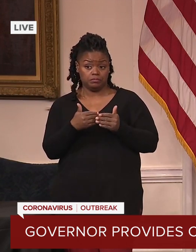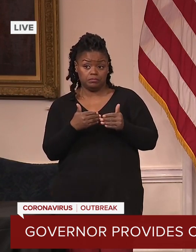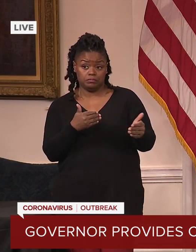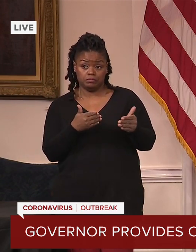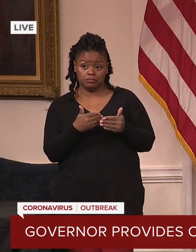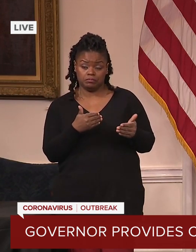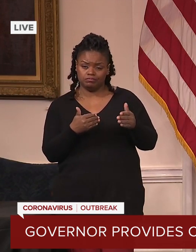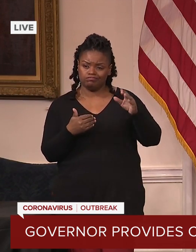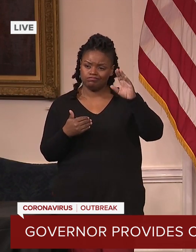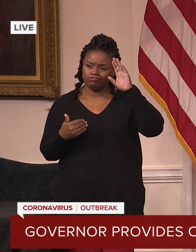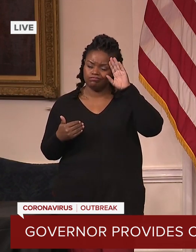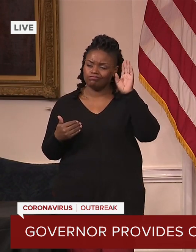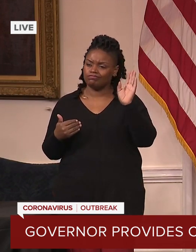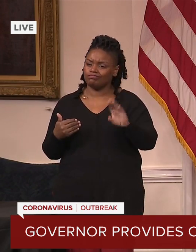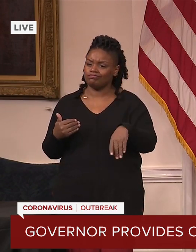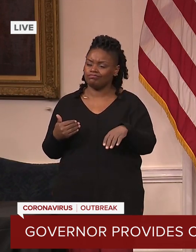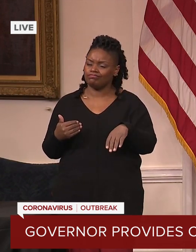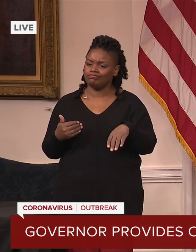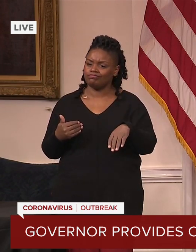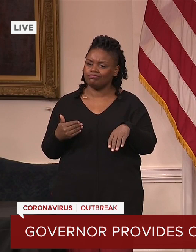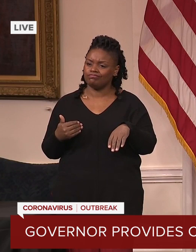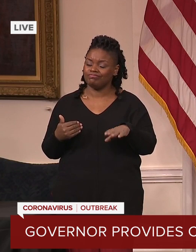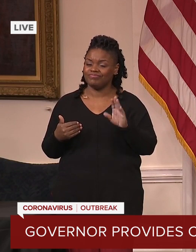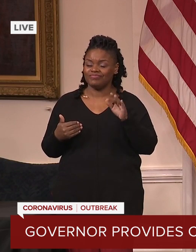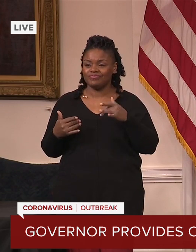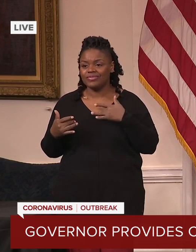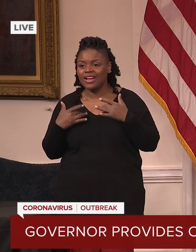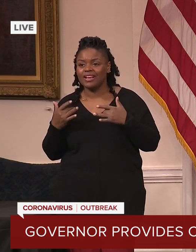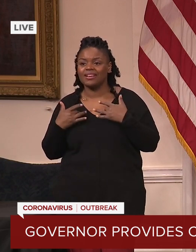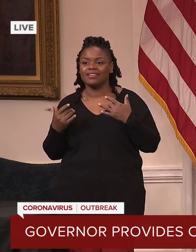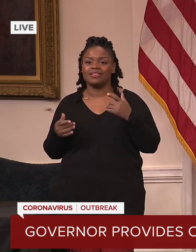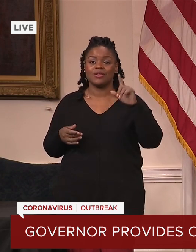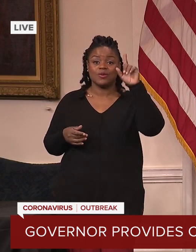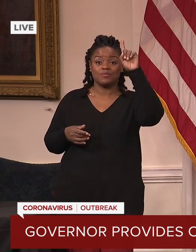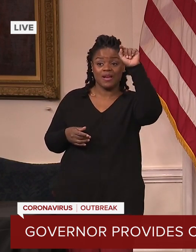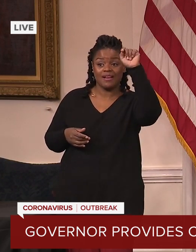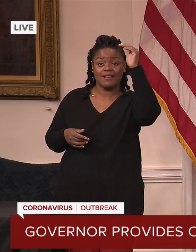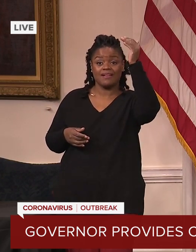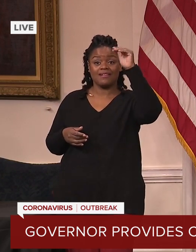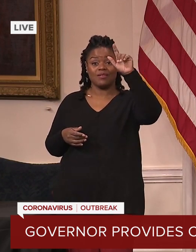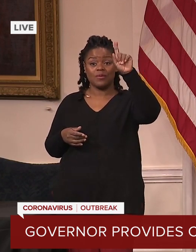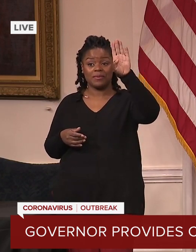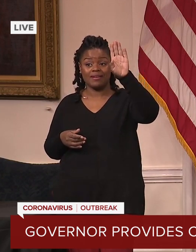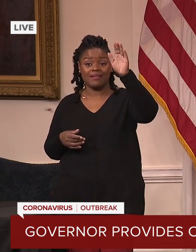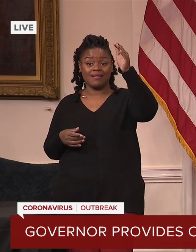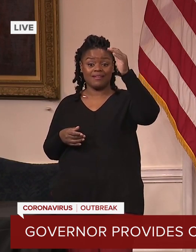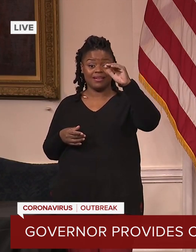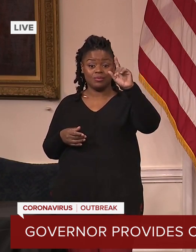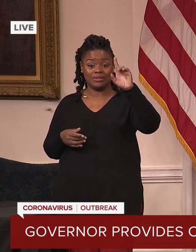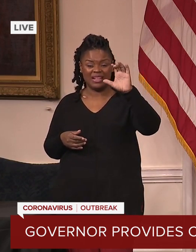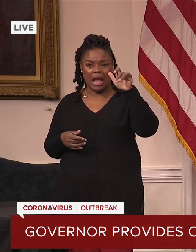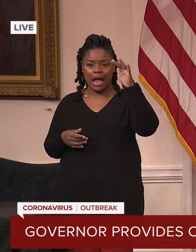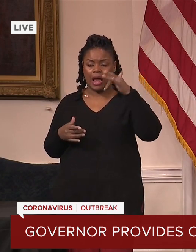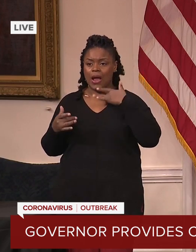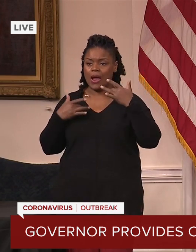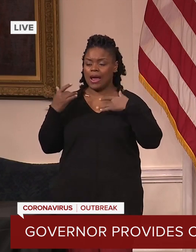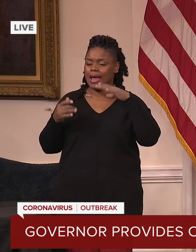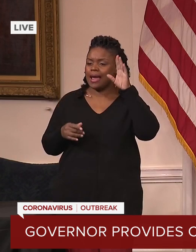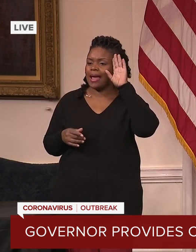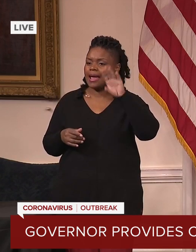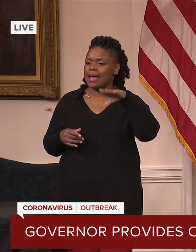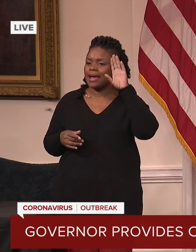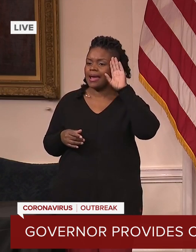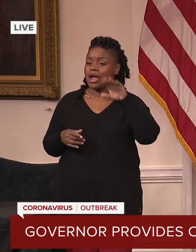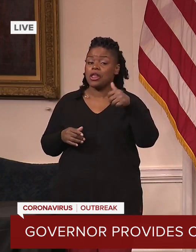in discussing our new 1A and 1B prioritization groups, other states have been doing the